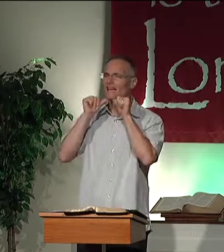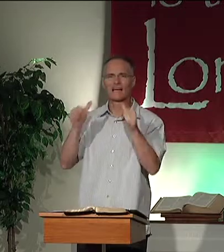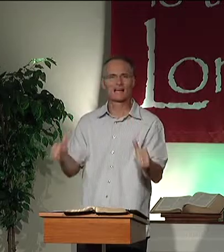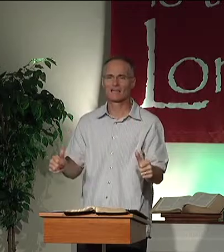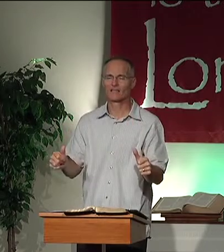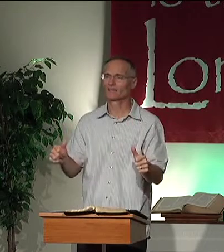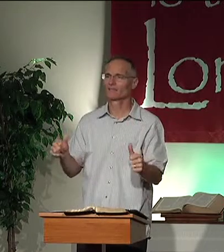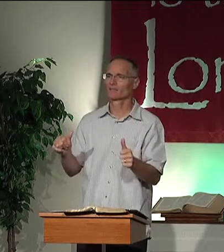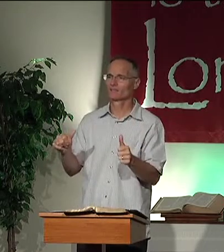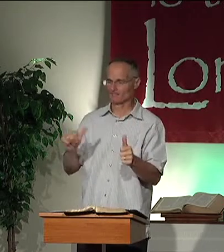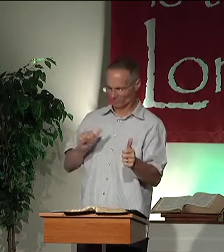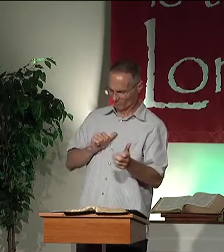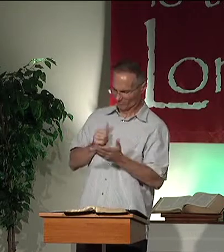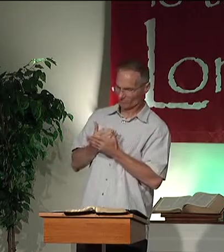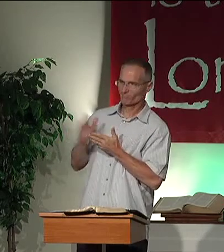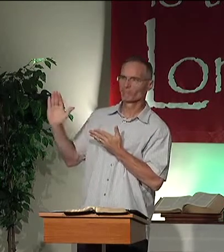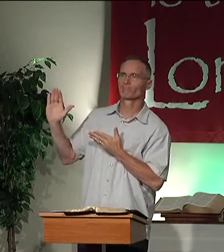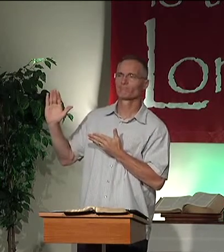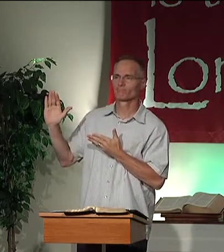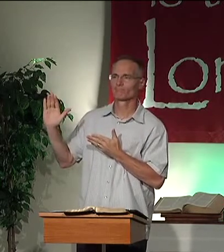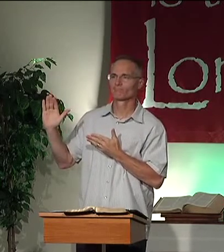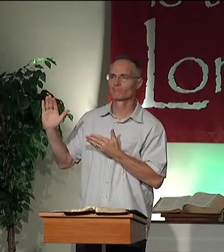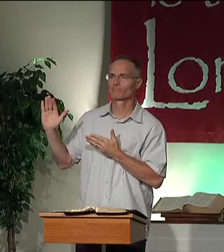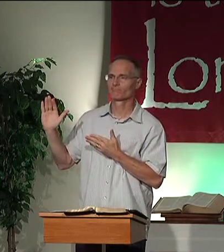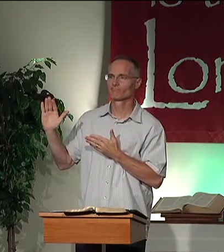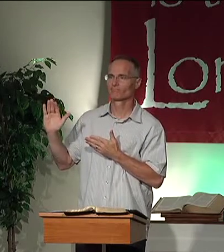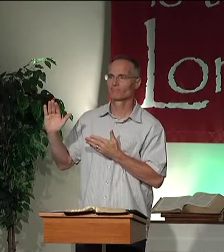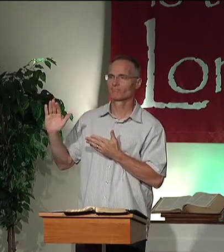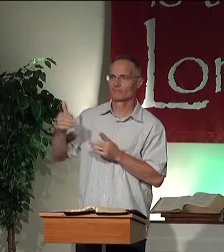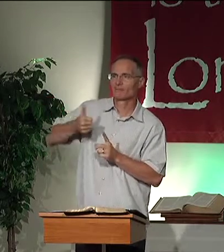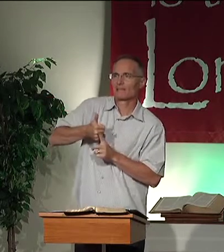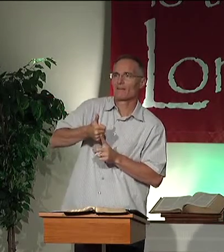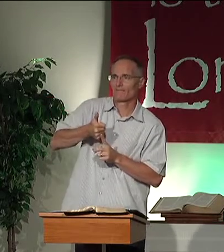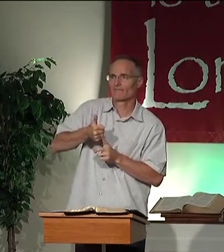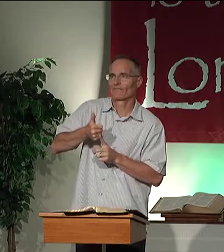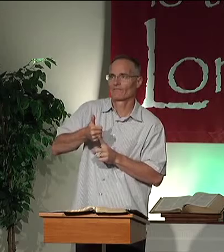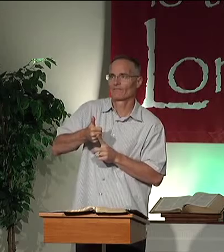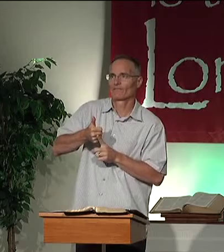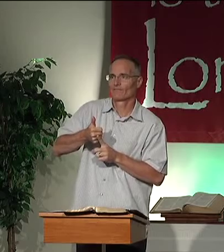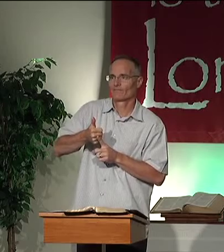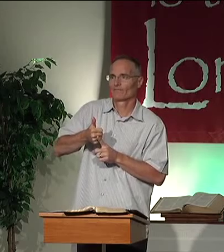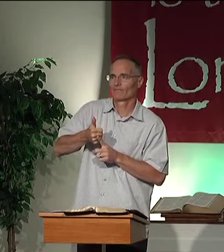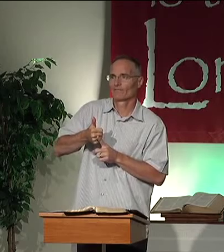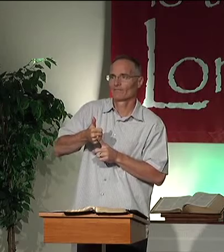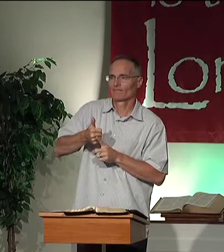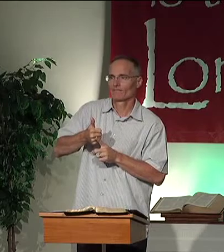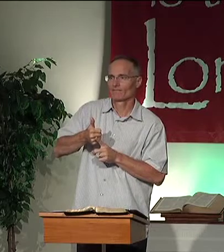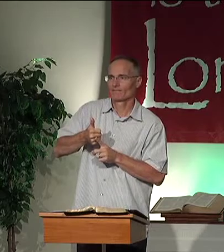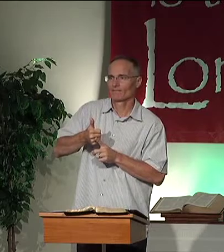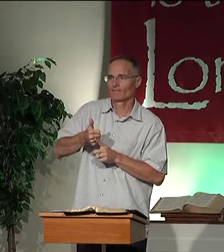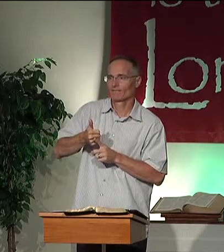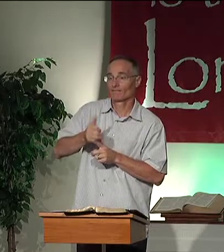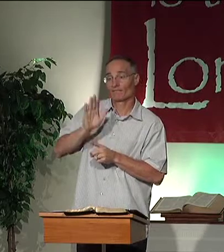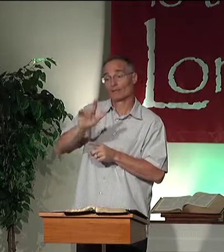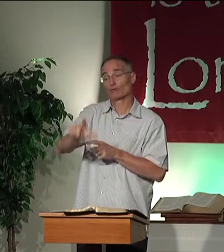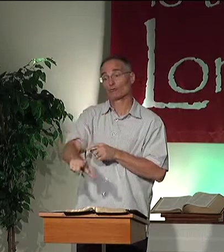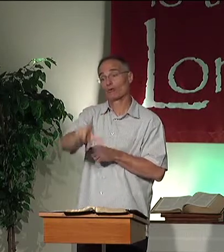Not deny this way, but it's to reject self. He must deny himself